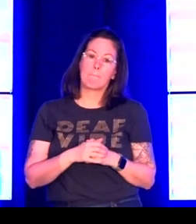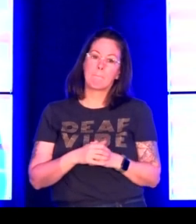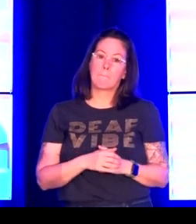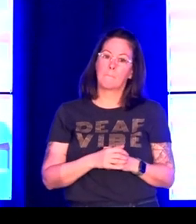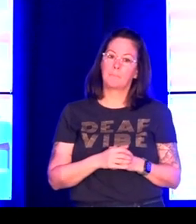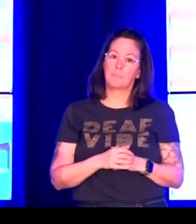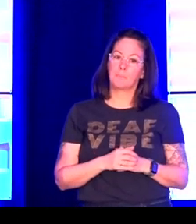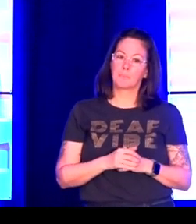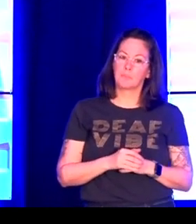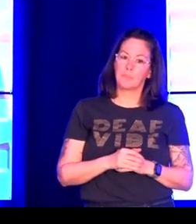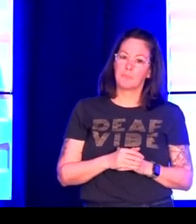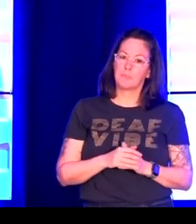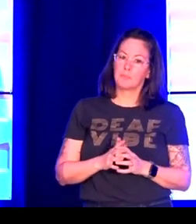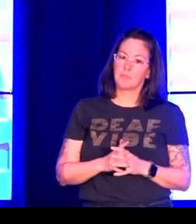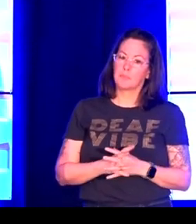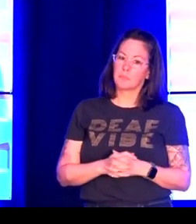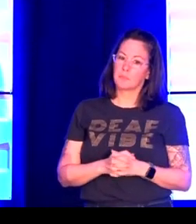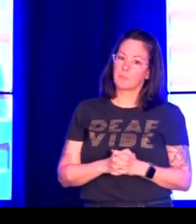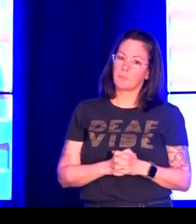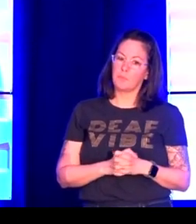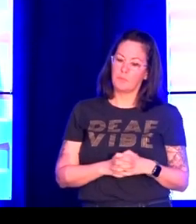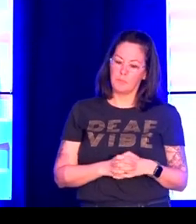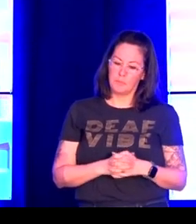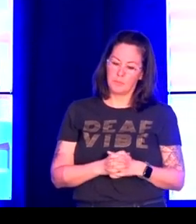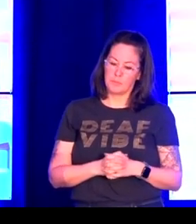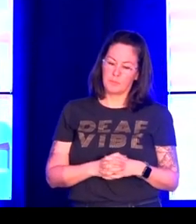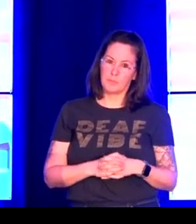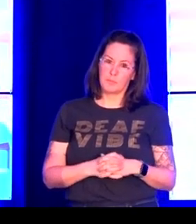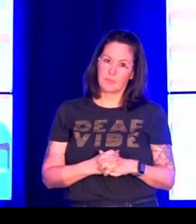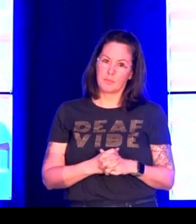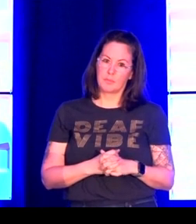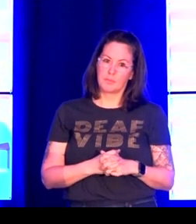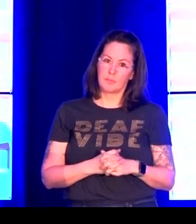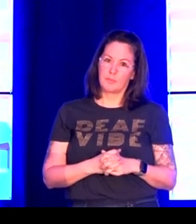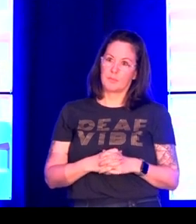this statement though reflects the spirit of all of the principles